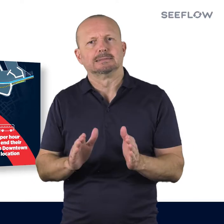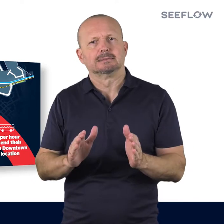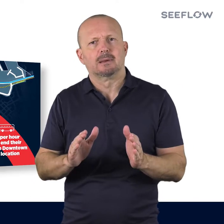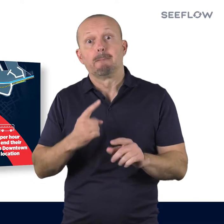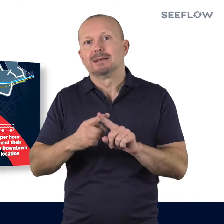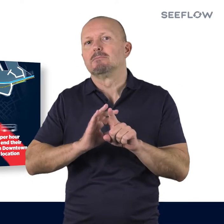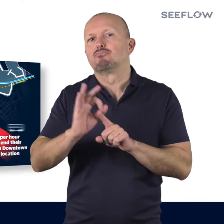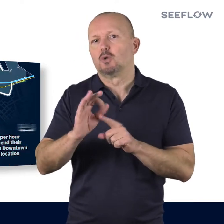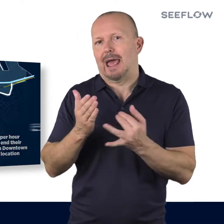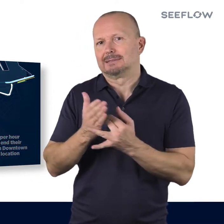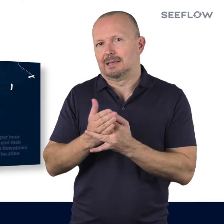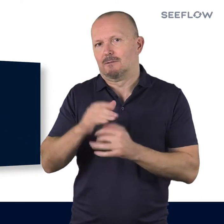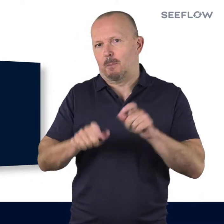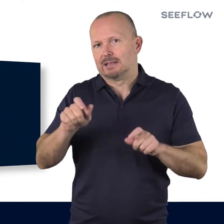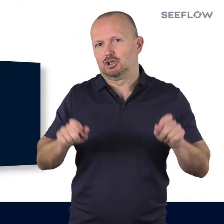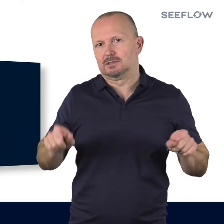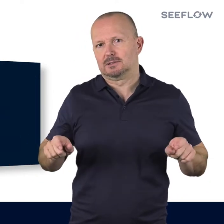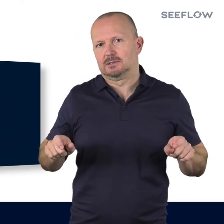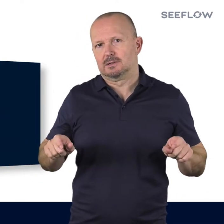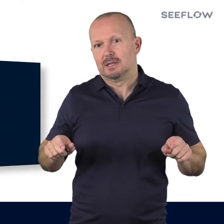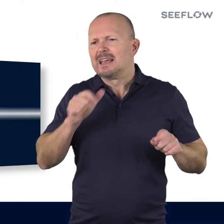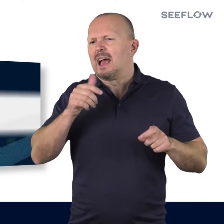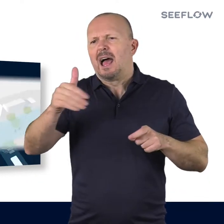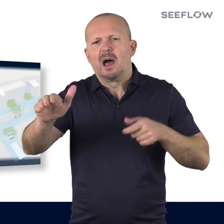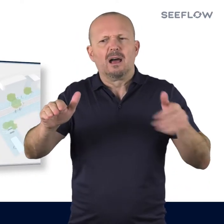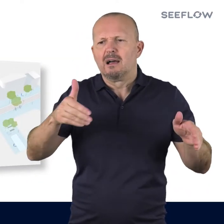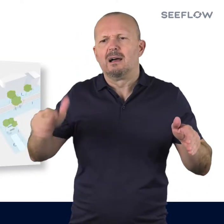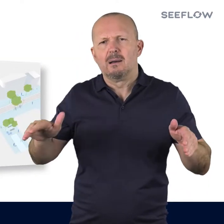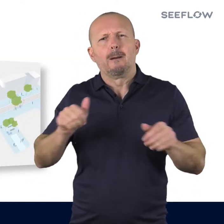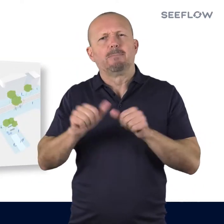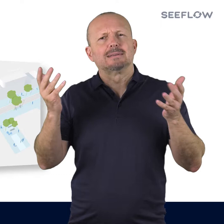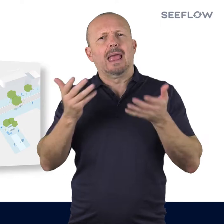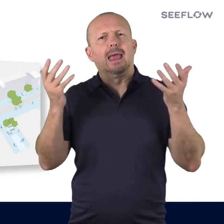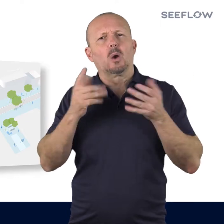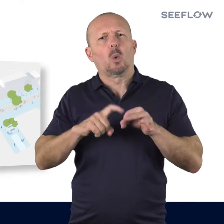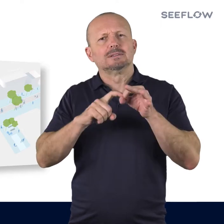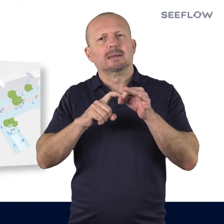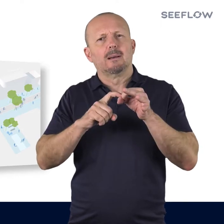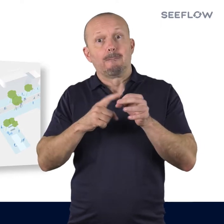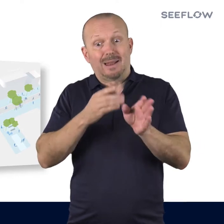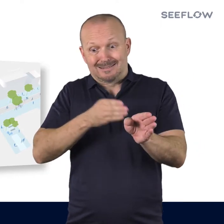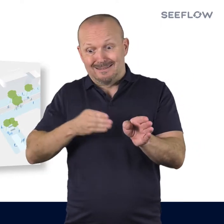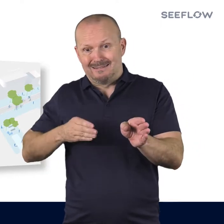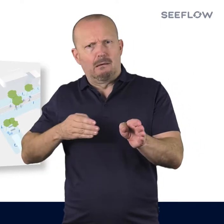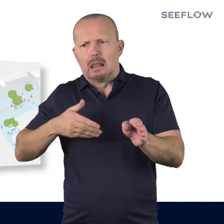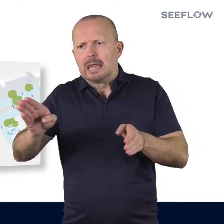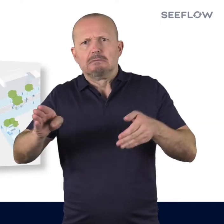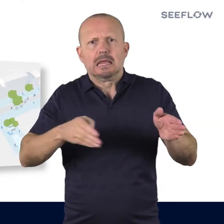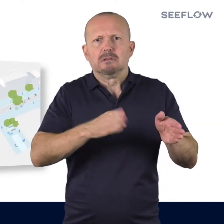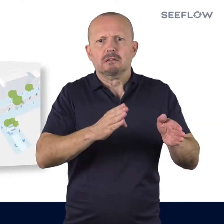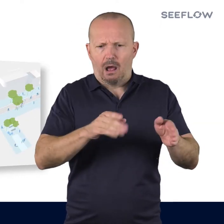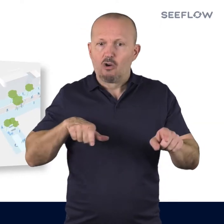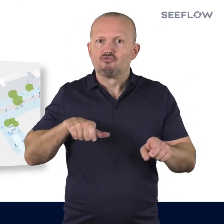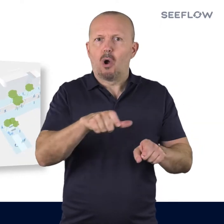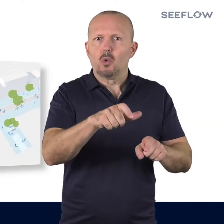These steps would improve air quality and free up at least one kilometre of kerbside space in the city centre for people to